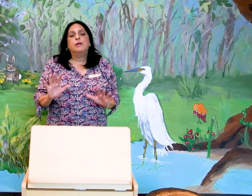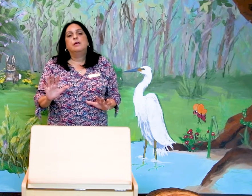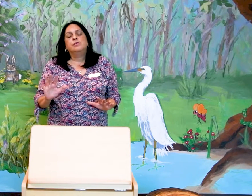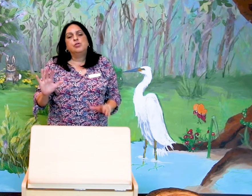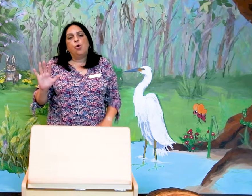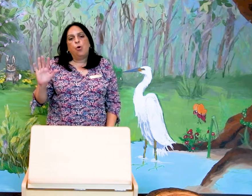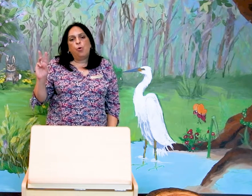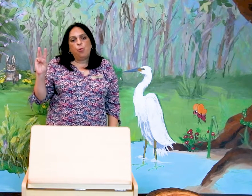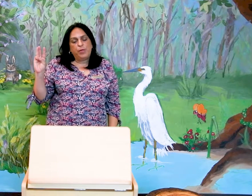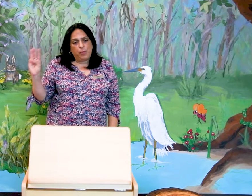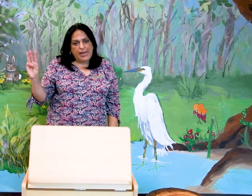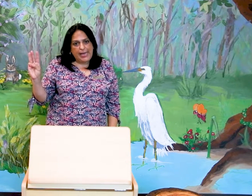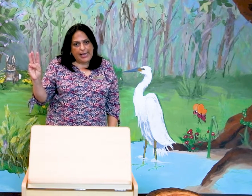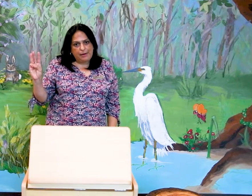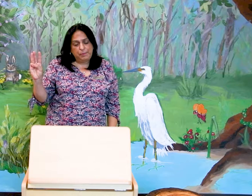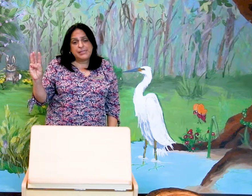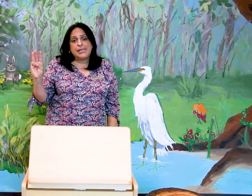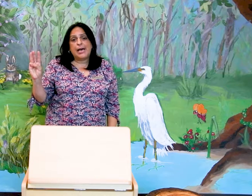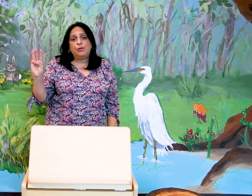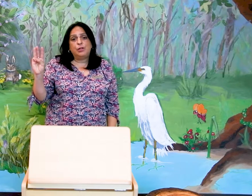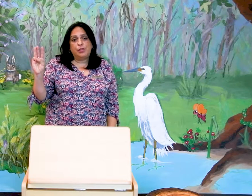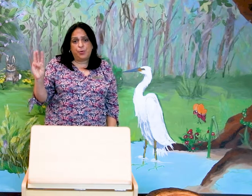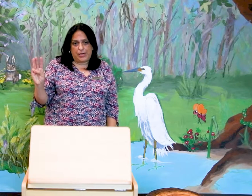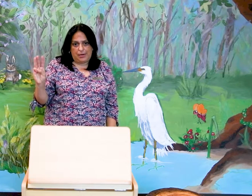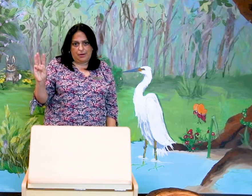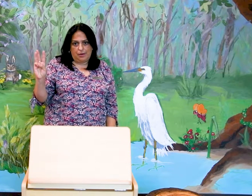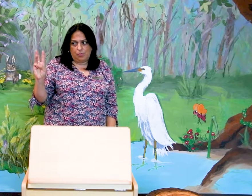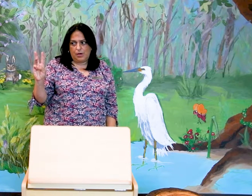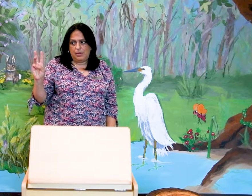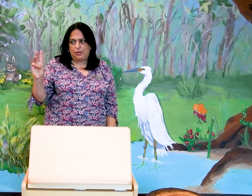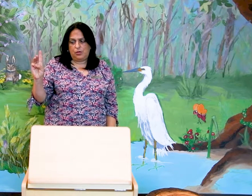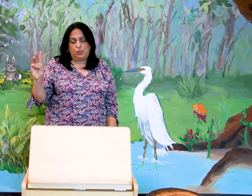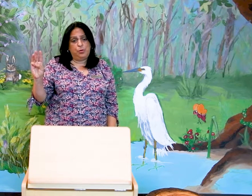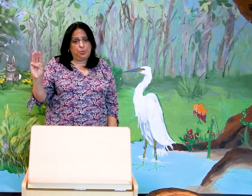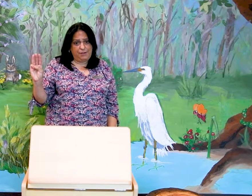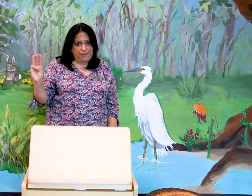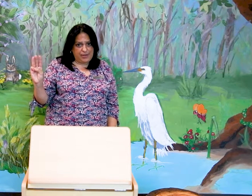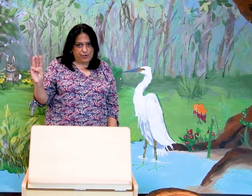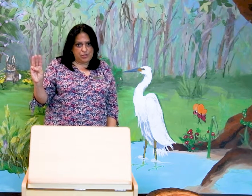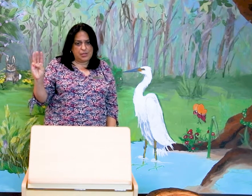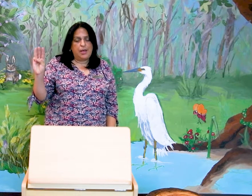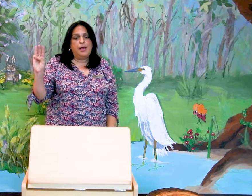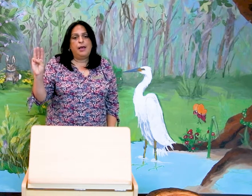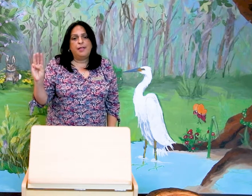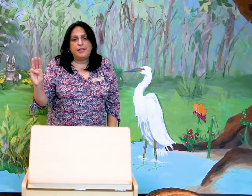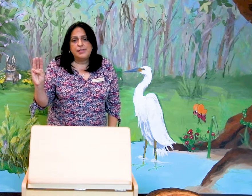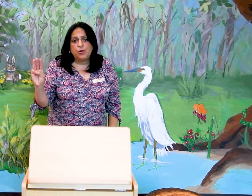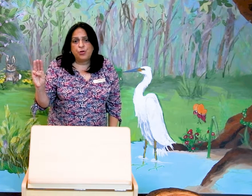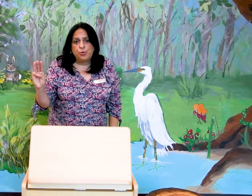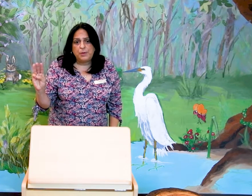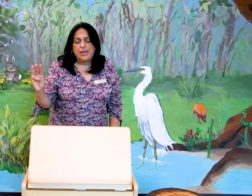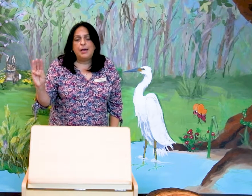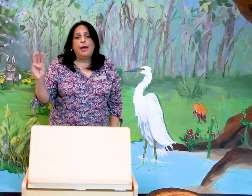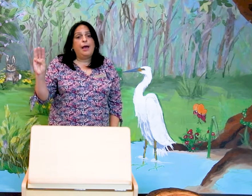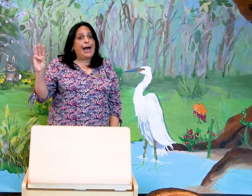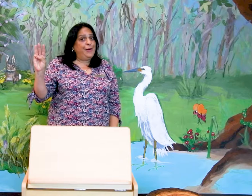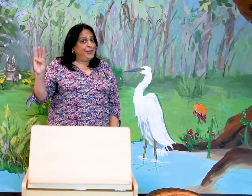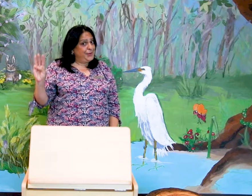So, with one hand, please count three. One, two, three fingers. And these are going to be our three